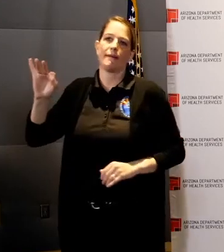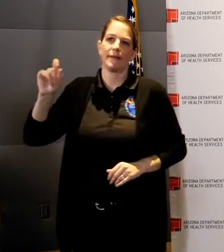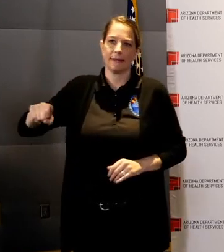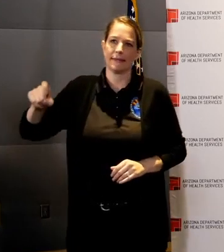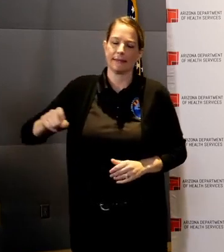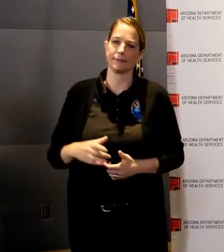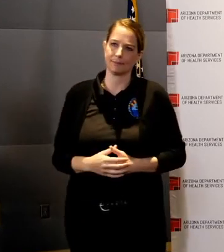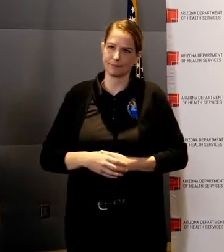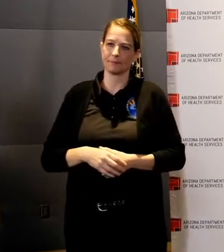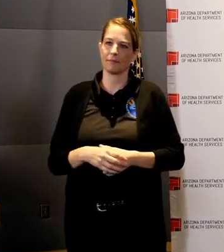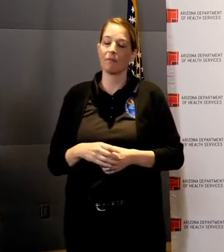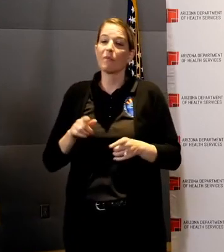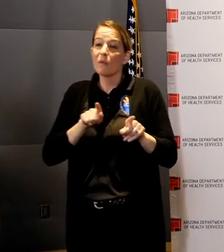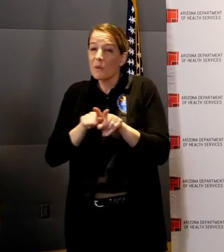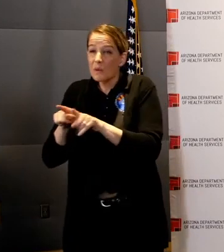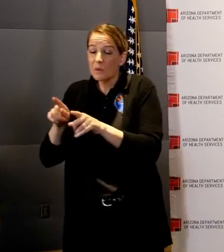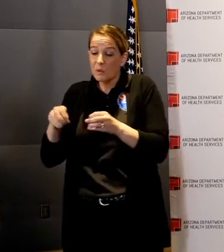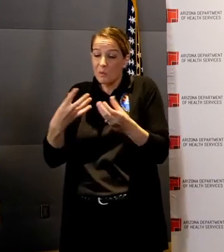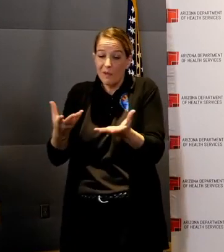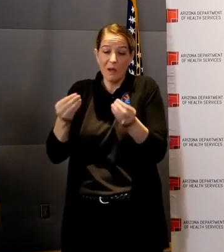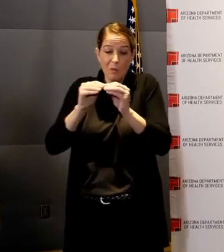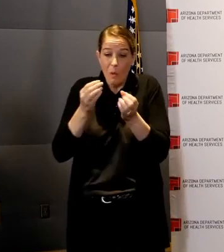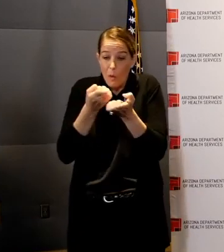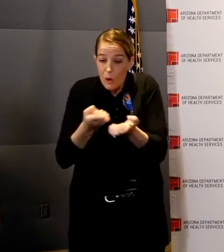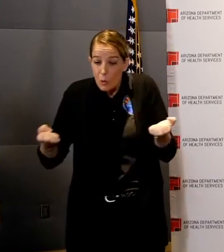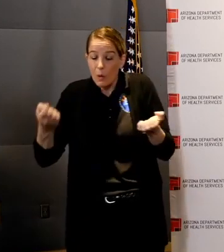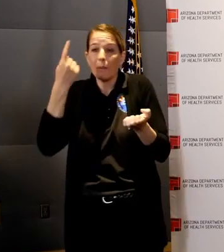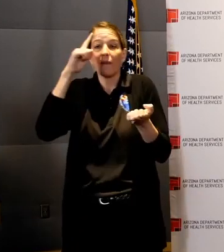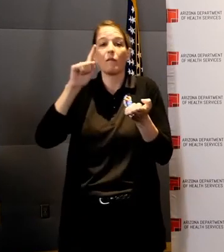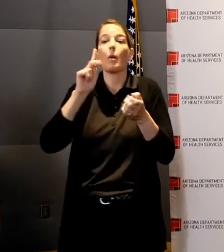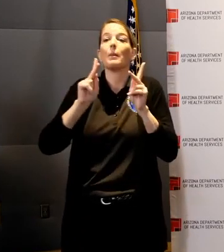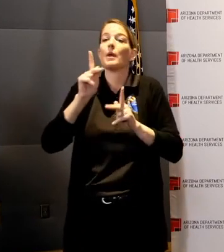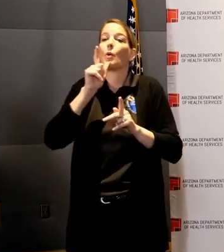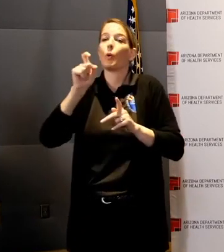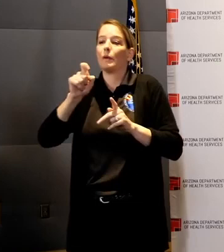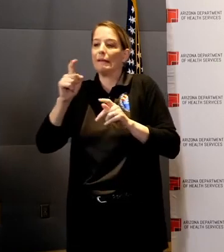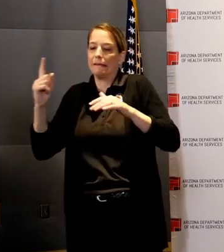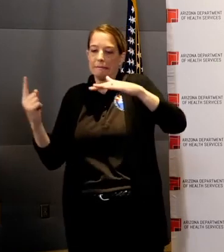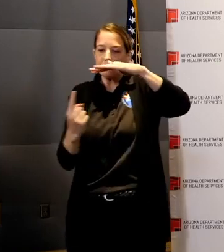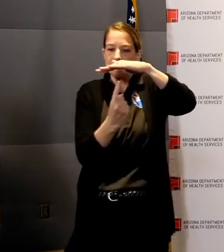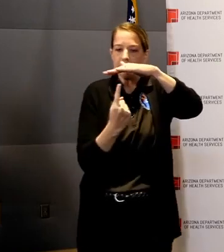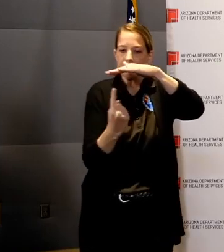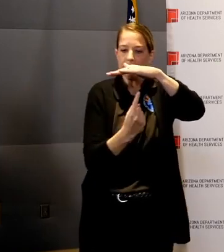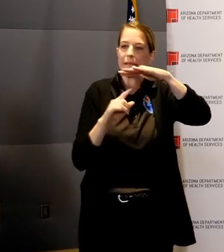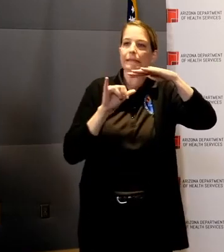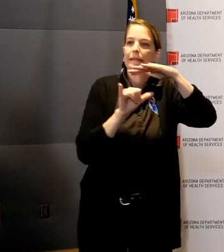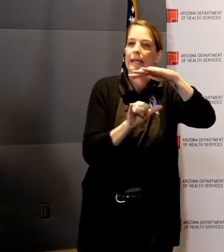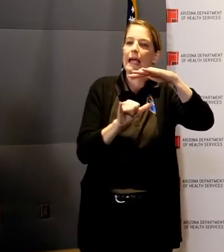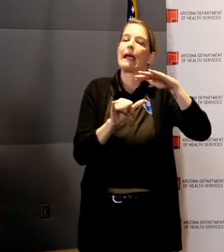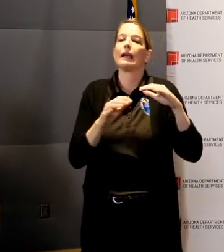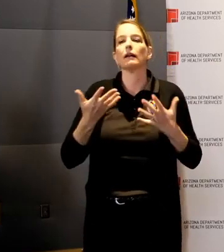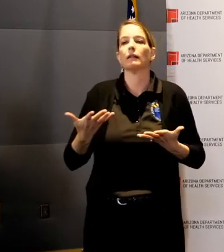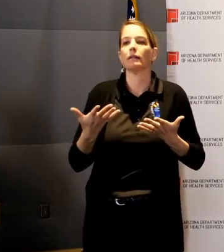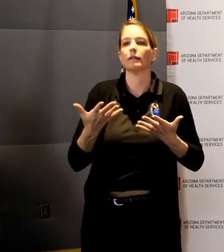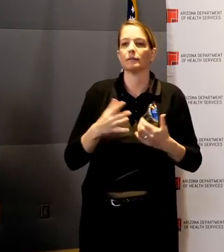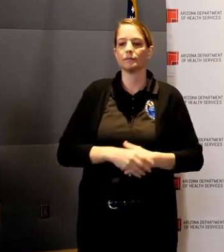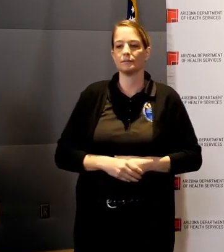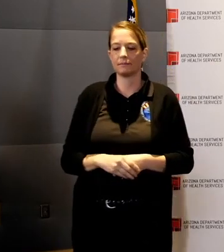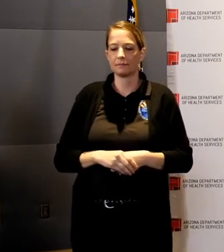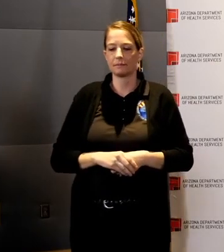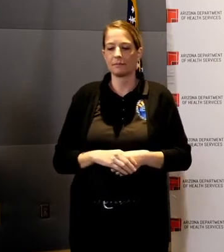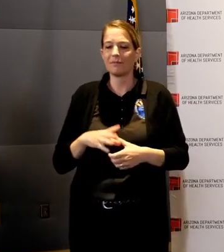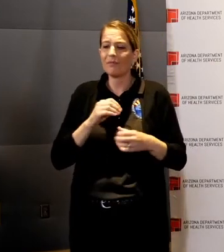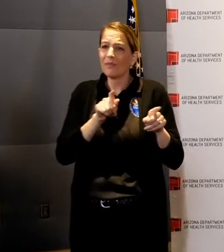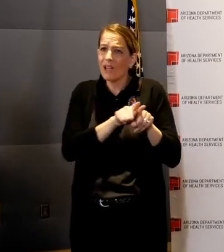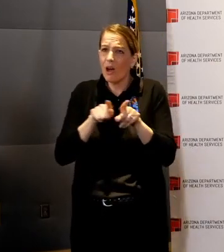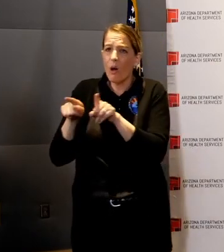additional ICU care, and using large venues such as the Coliseum to provide step-down or recovery care for those who